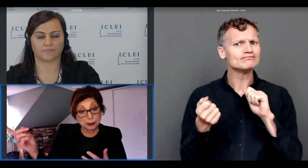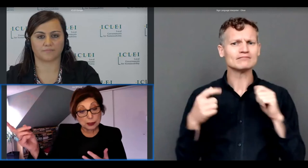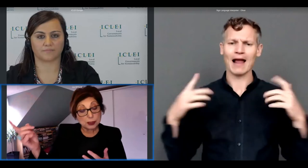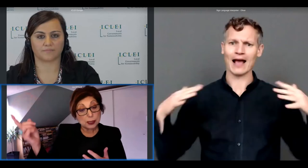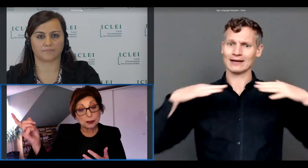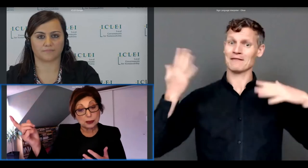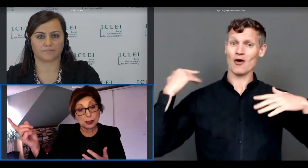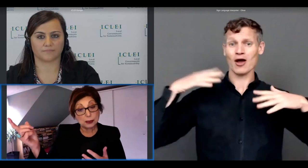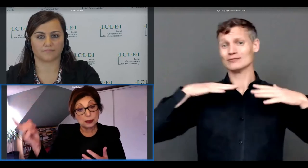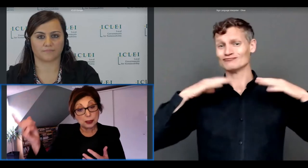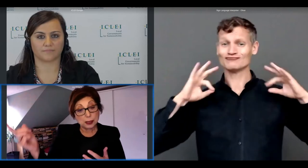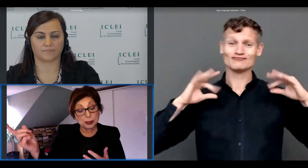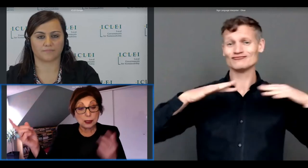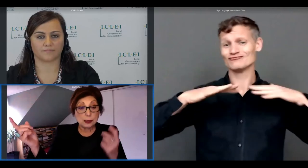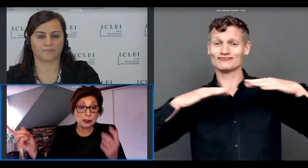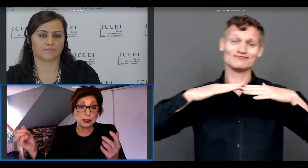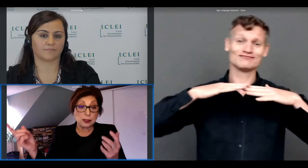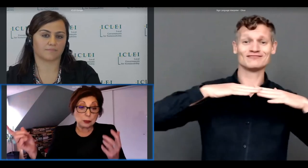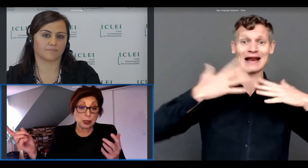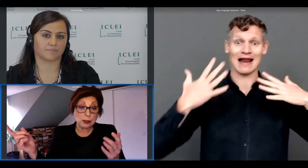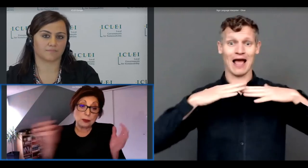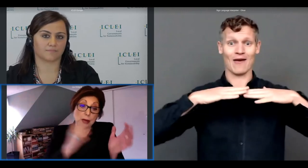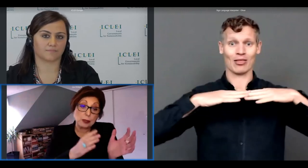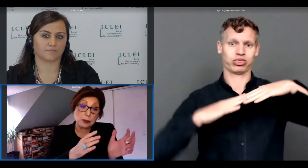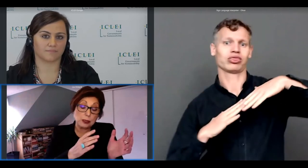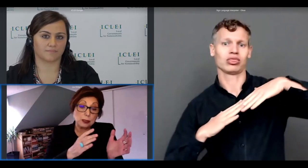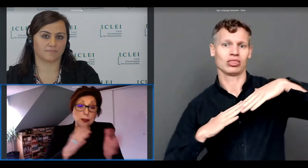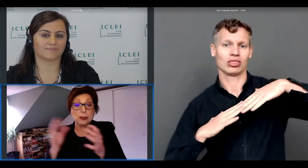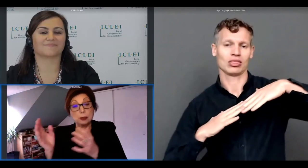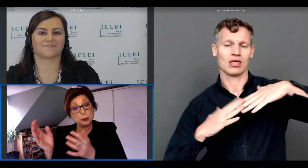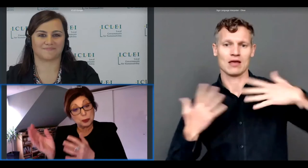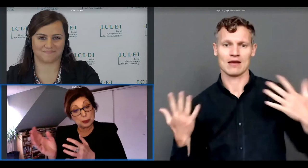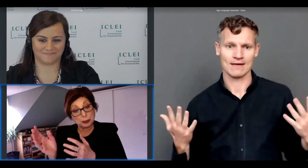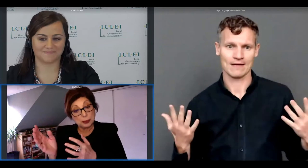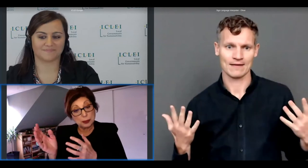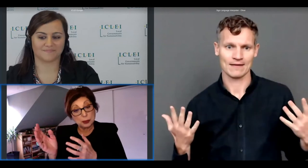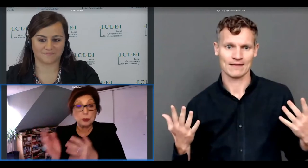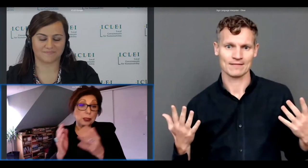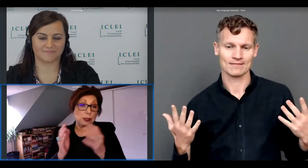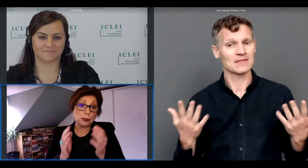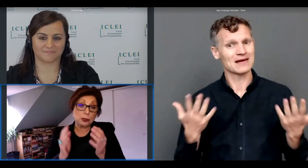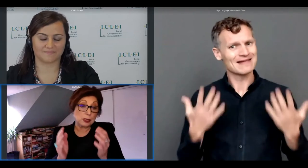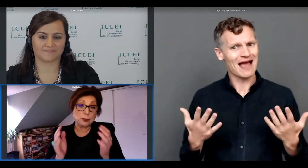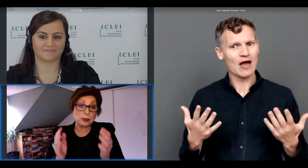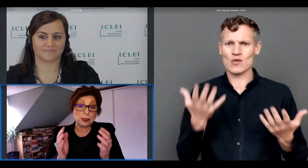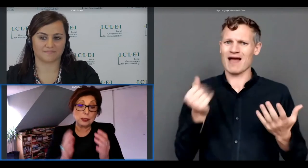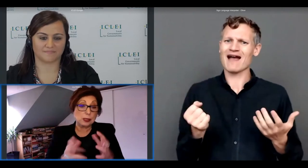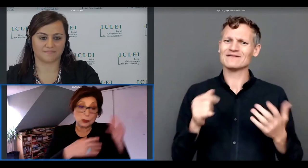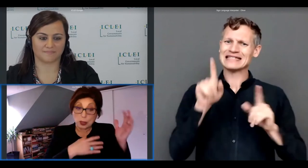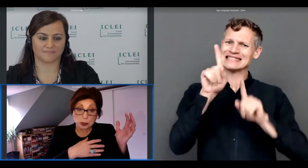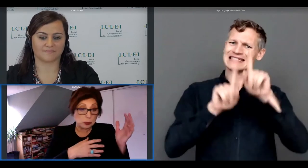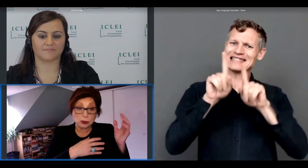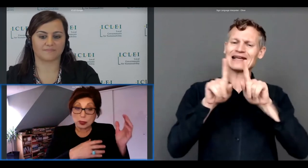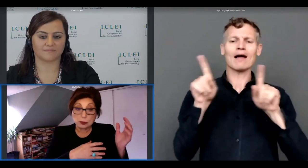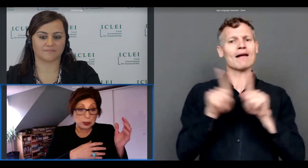get this hinted at is cities are made of hardware and software so we cannot just think of cities are